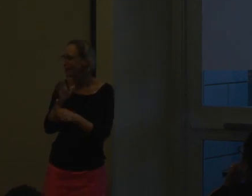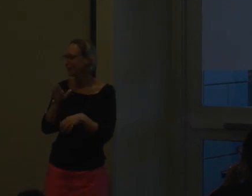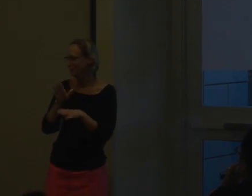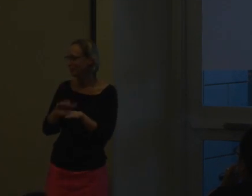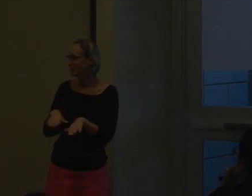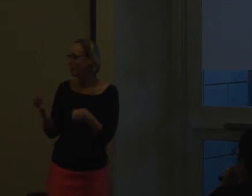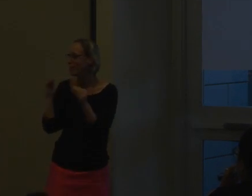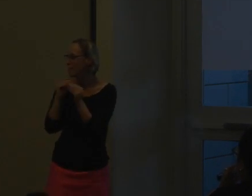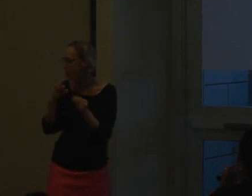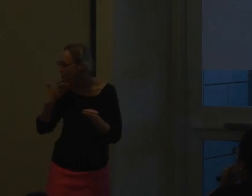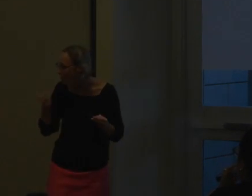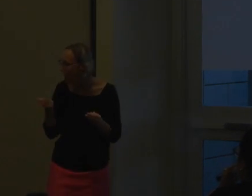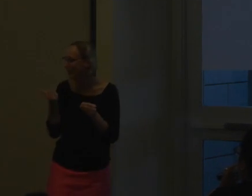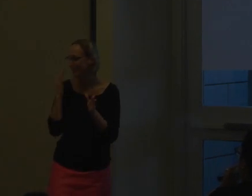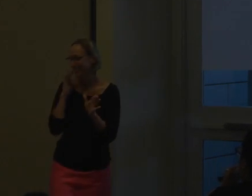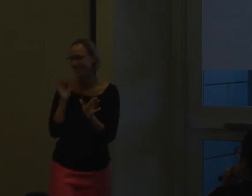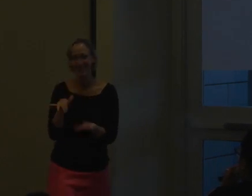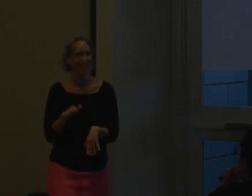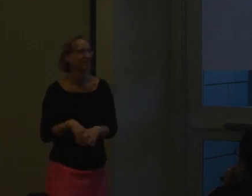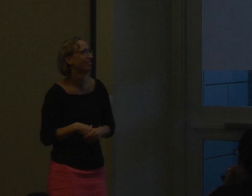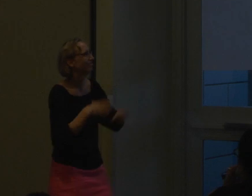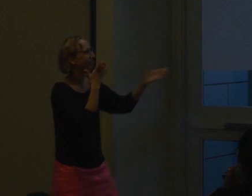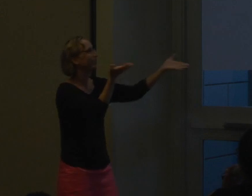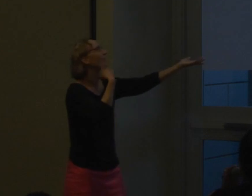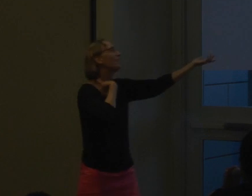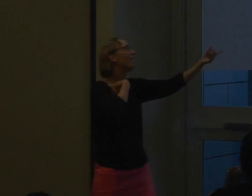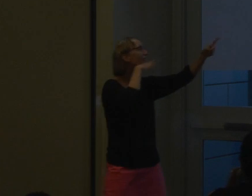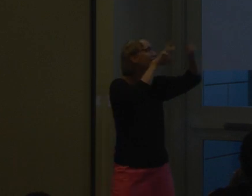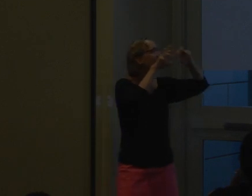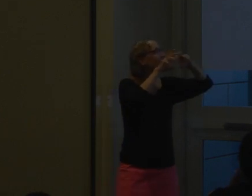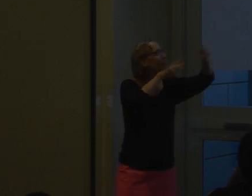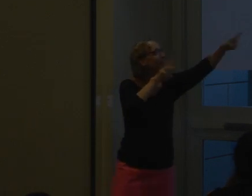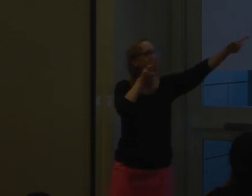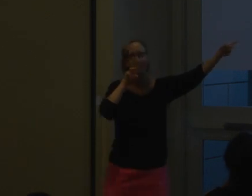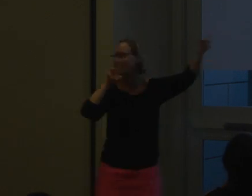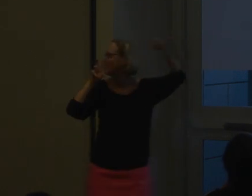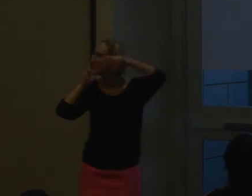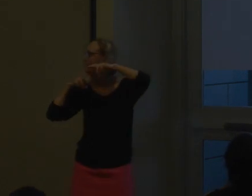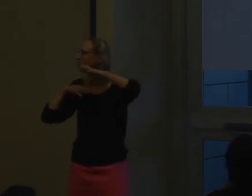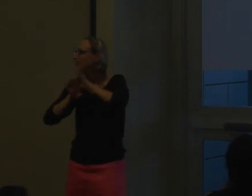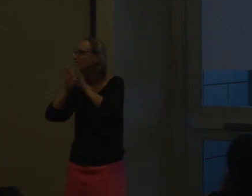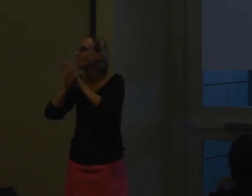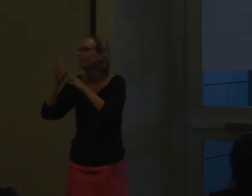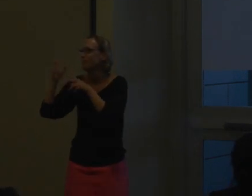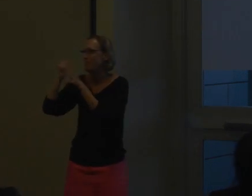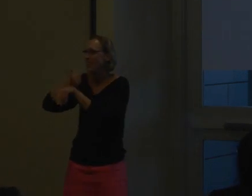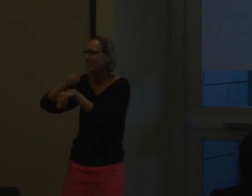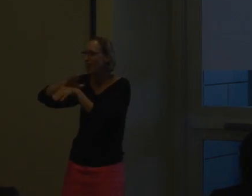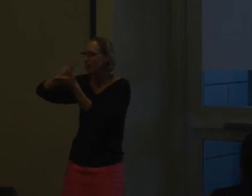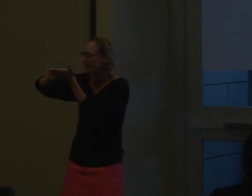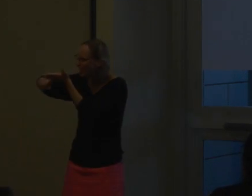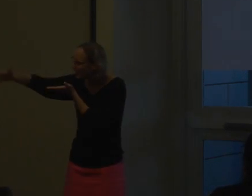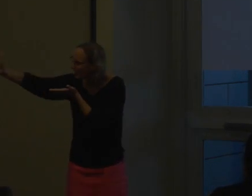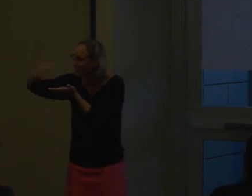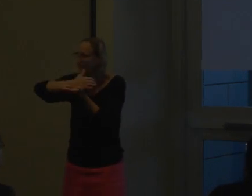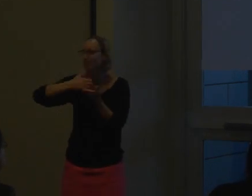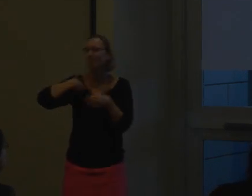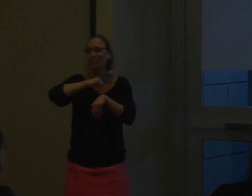modalities, different ways to communicate with your child. But I do have the education and research translation. And